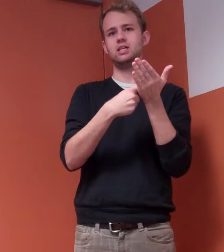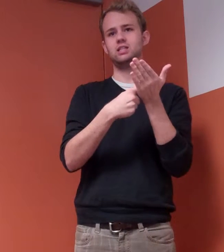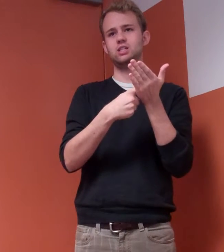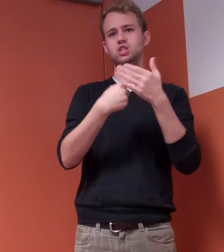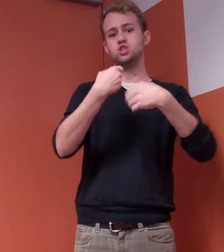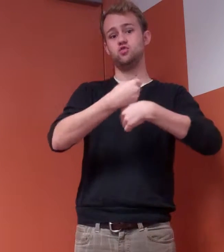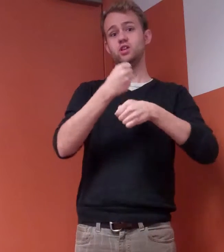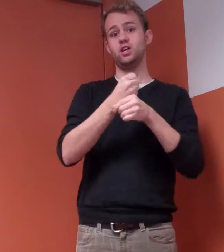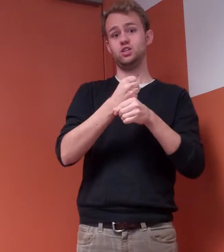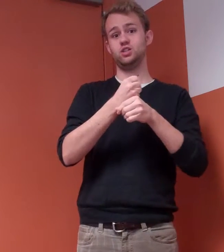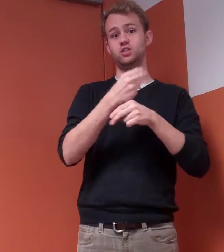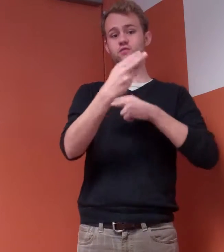or the age of the universe.